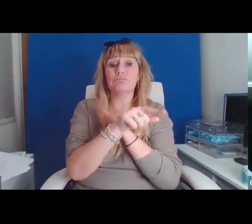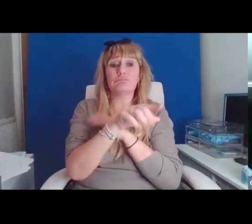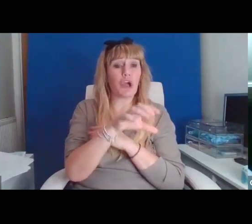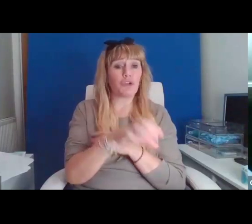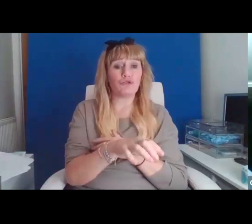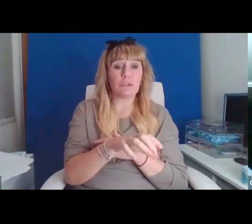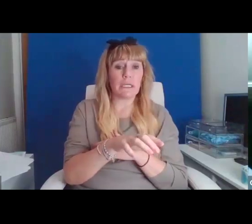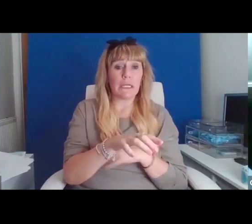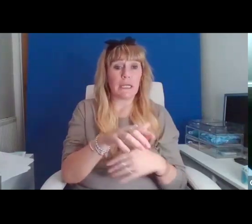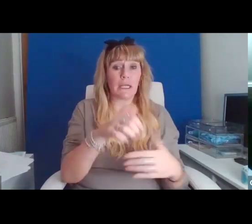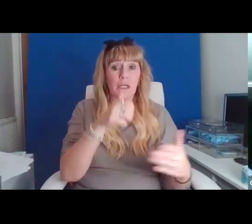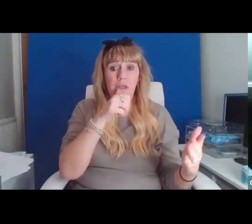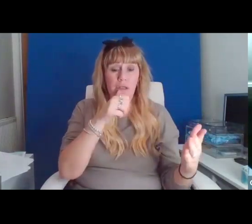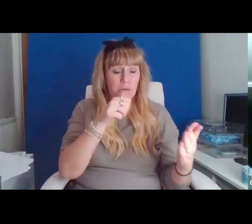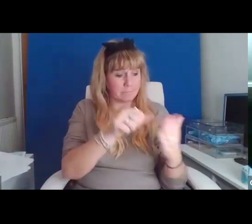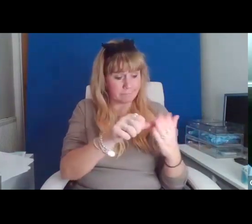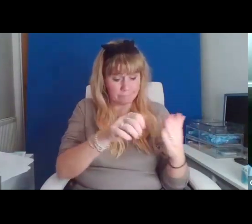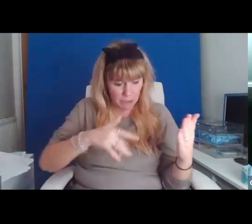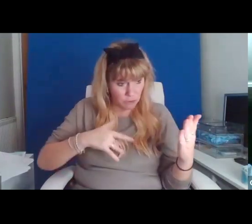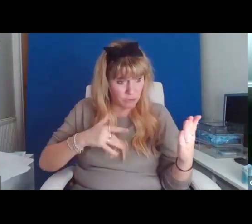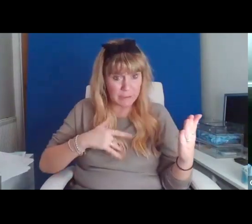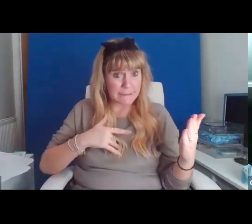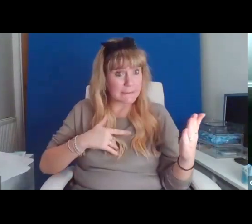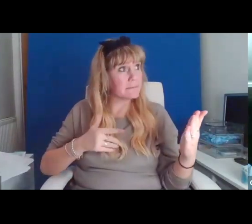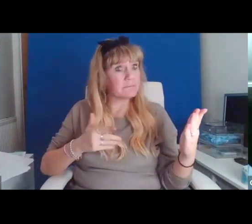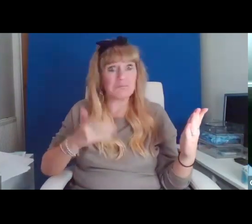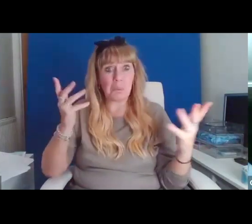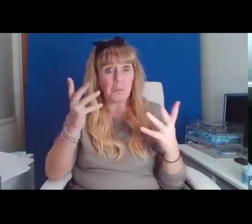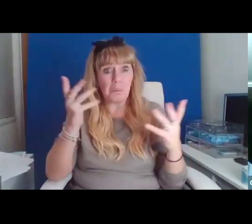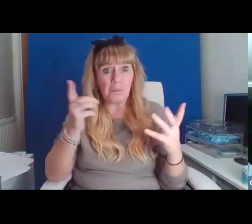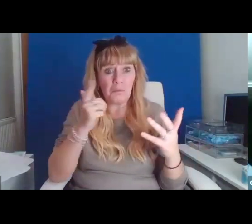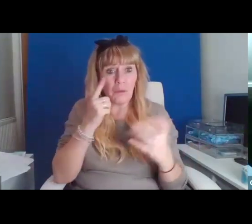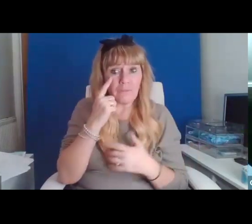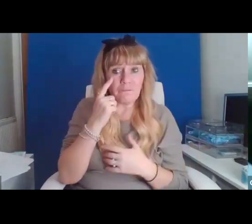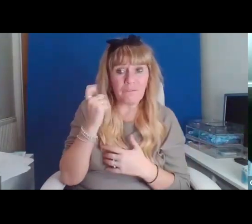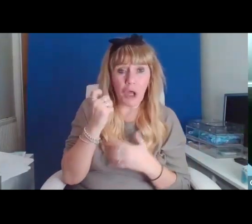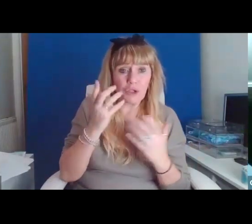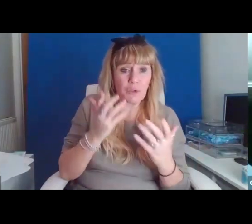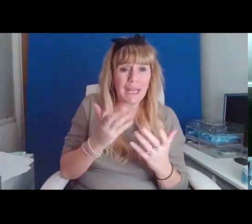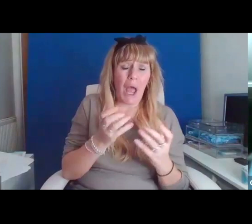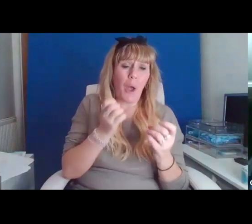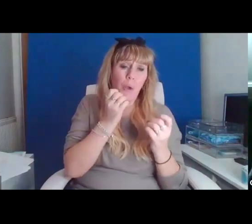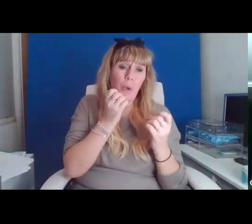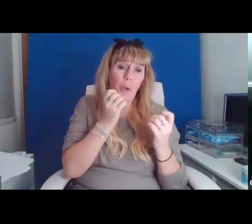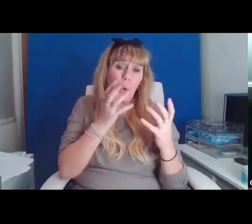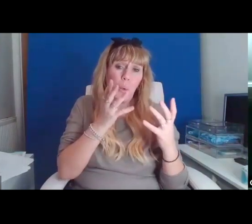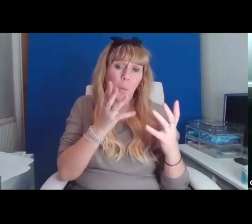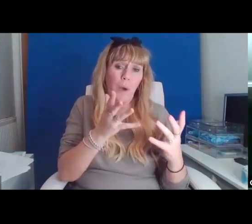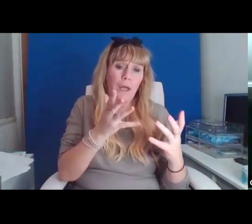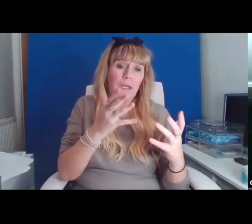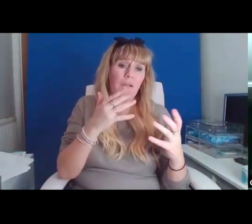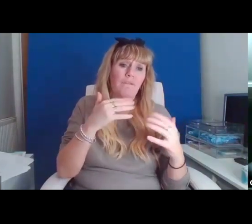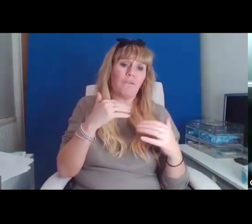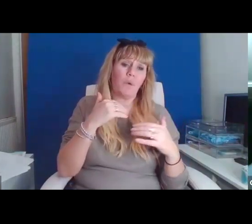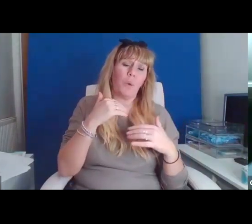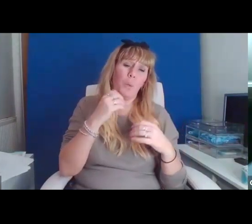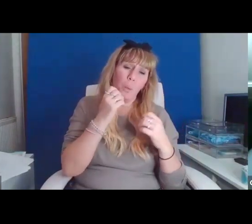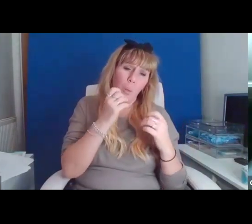Oh, I'd love to find you now, you wonderful wild woman. Margaret McGregor Mackay.